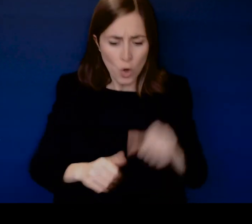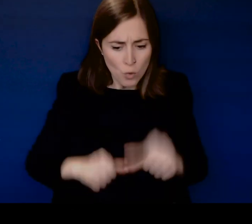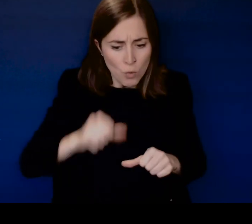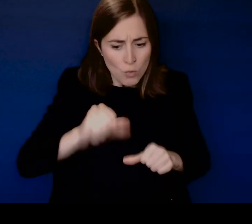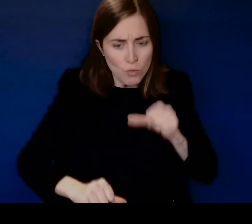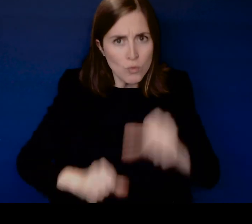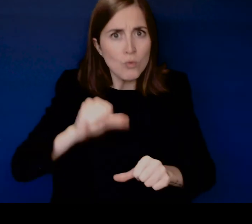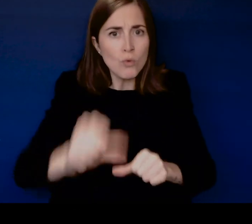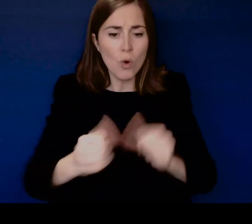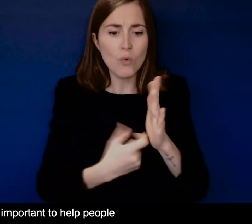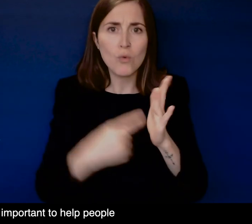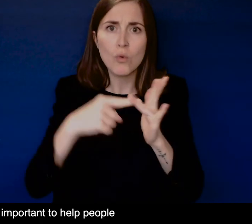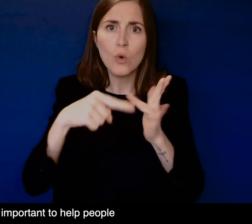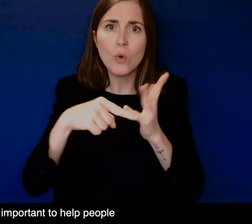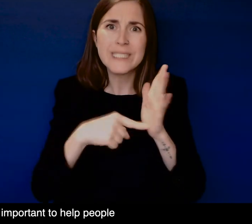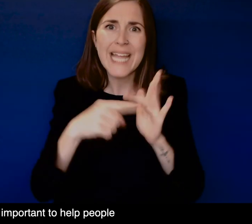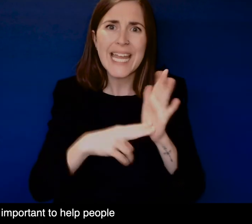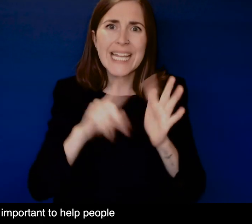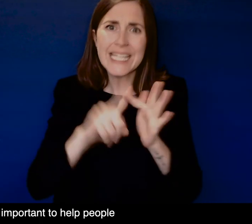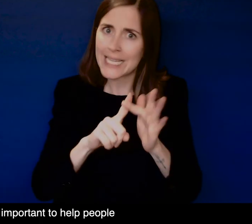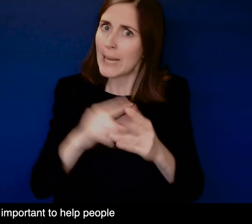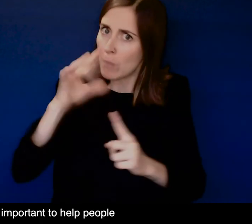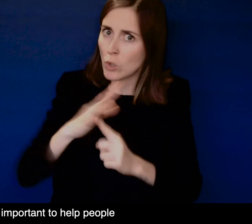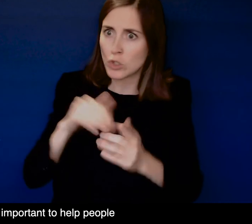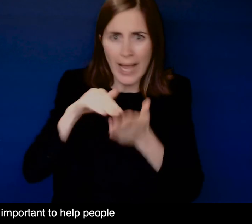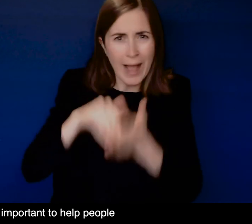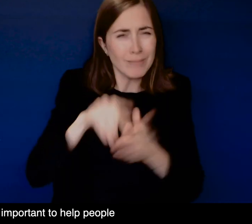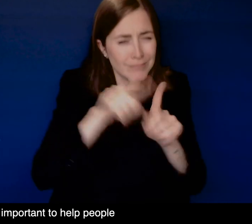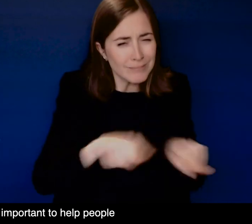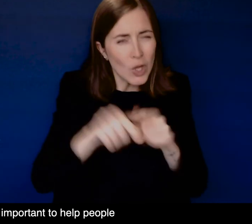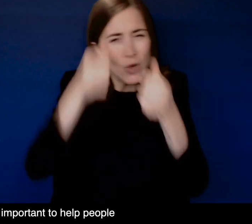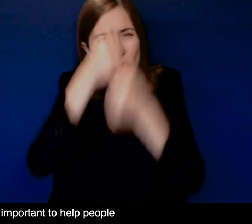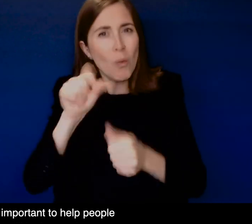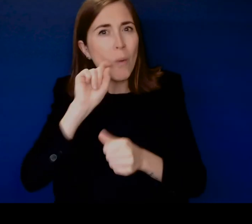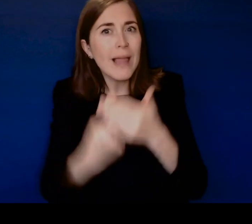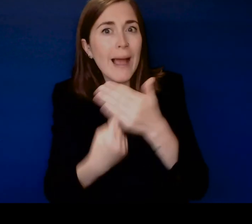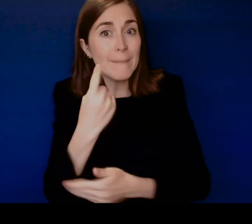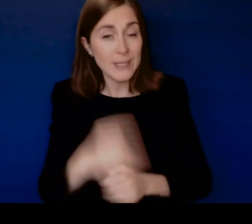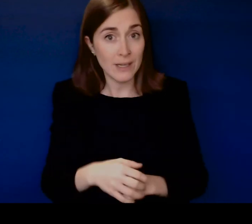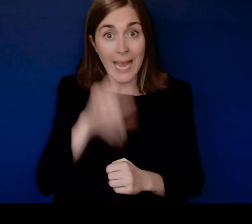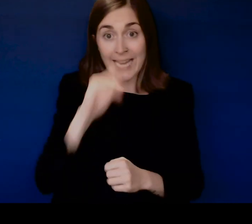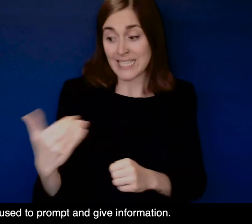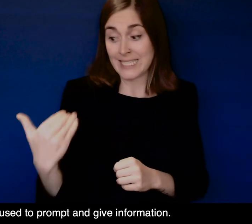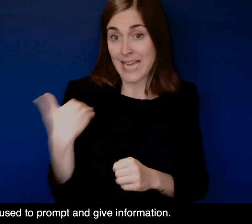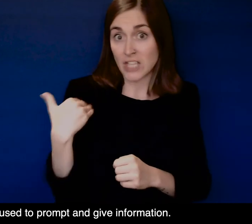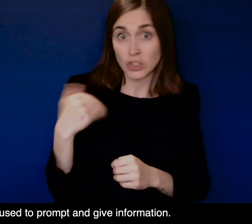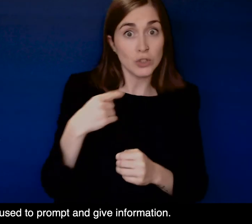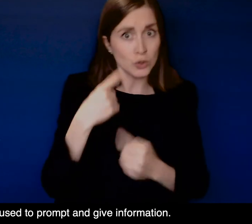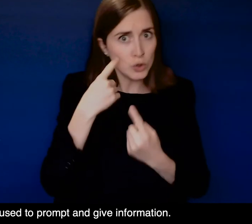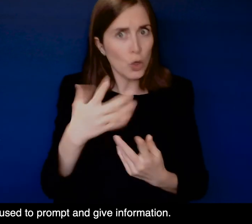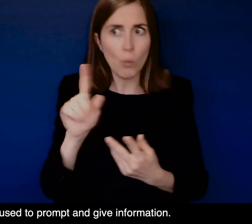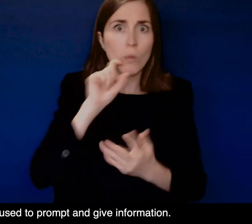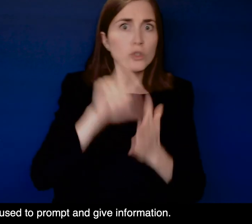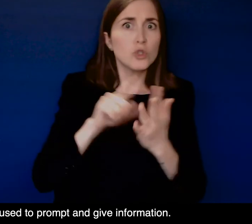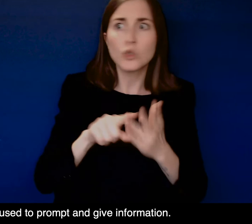group Routines are important to help people anticipate what will be happening next Touch cues may